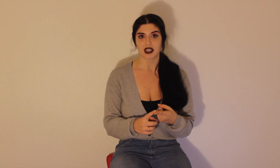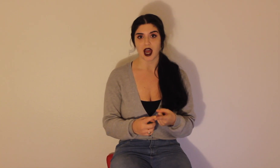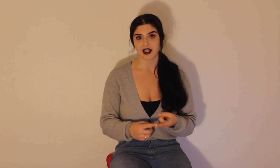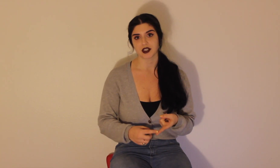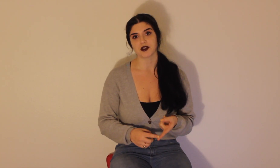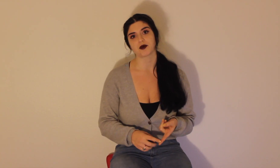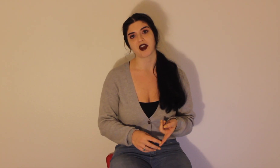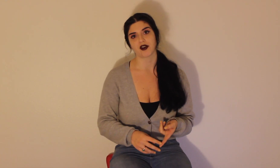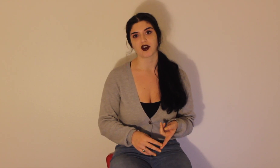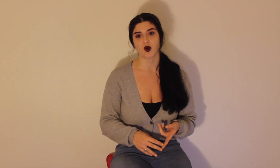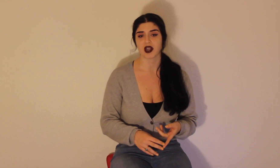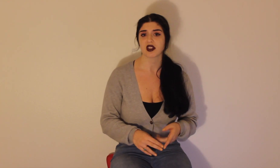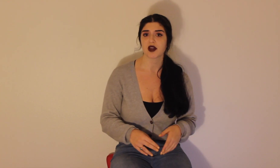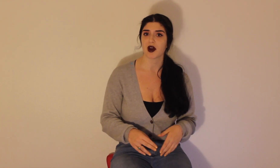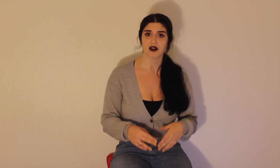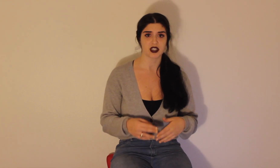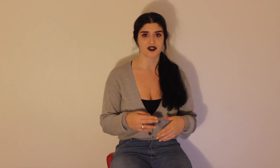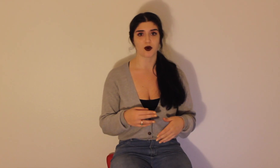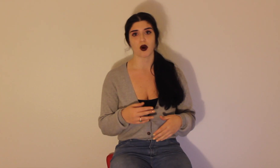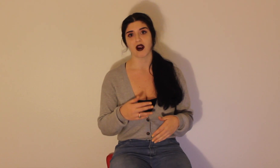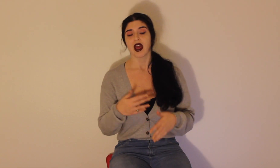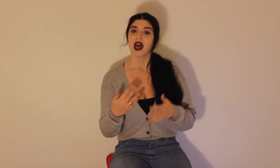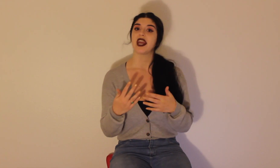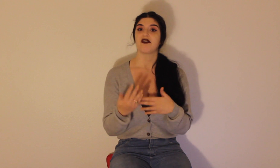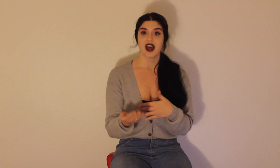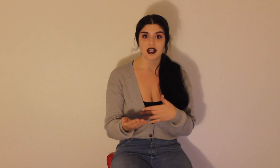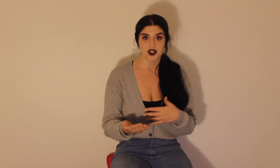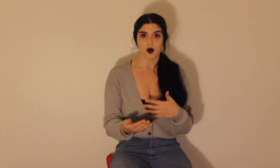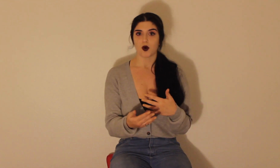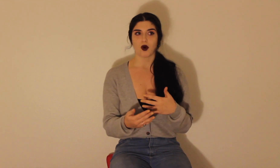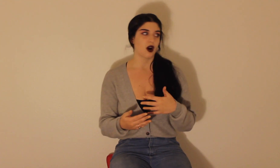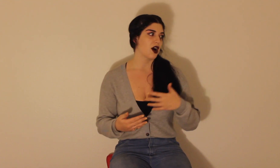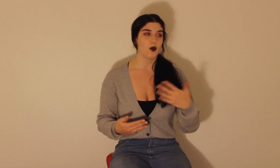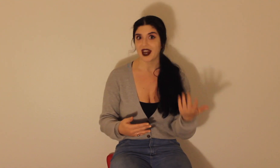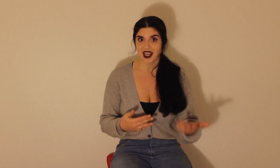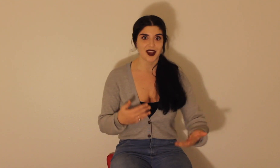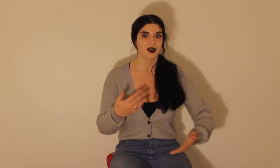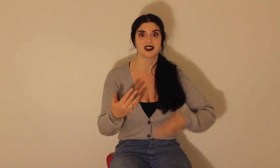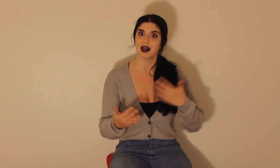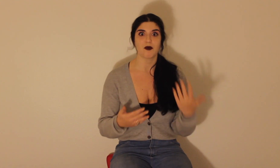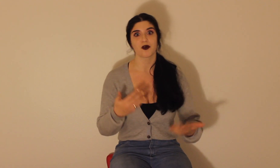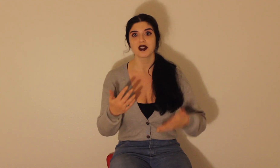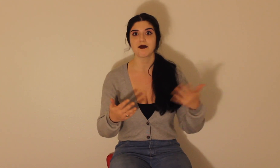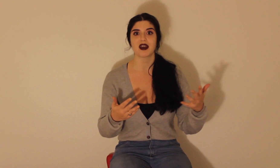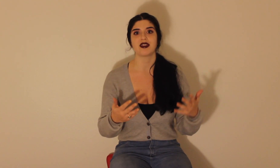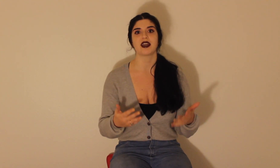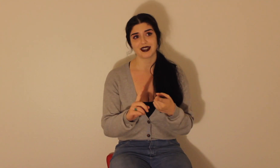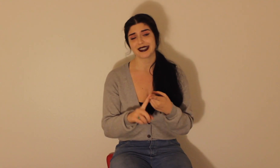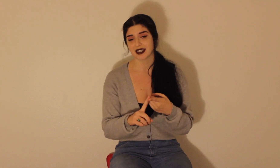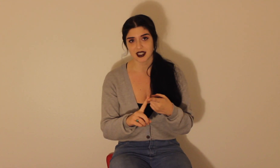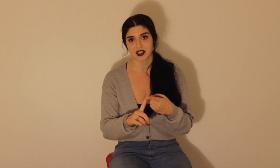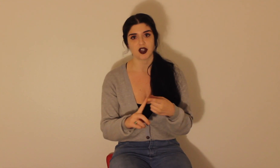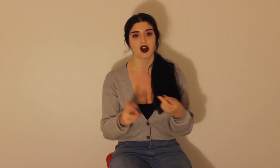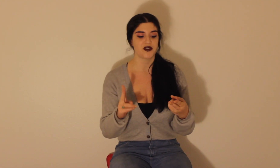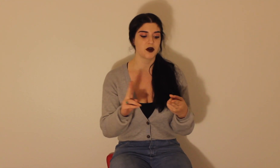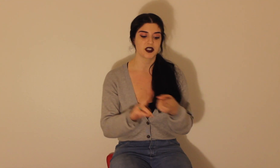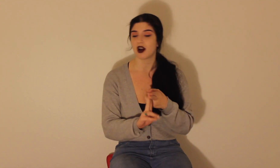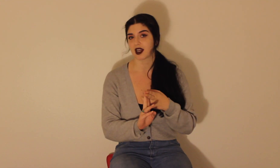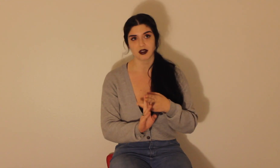diet to lose weight very quickly, whether it's for an event or a wedding or some really big thing. This isn't going to starve you. It's not going to